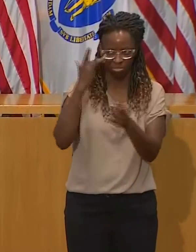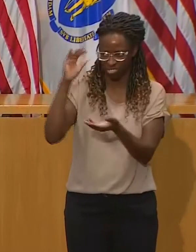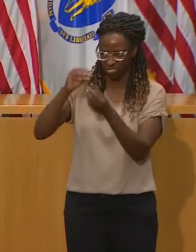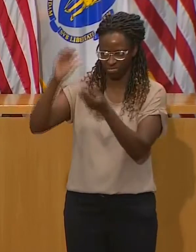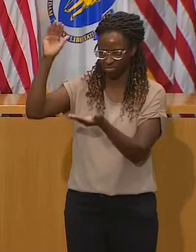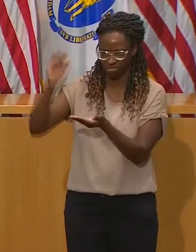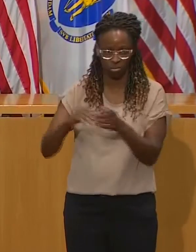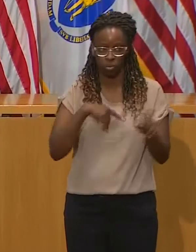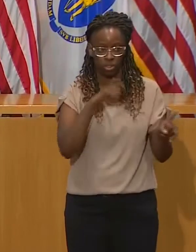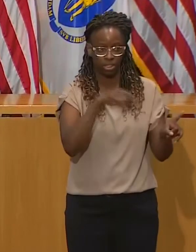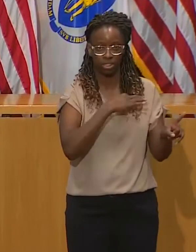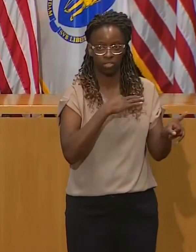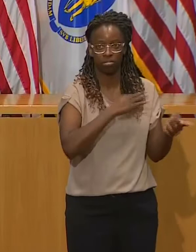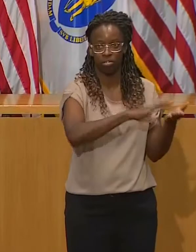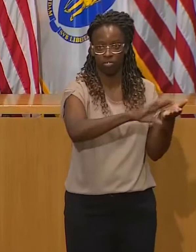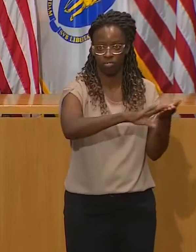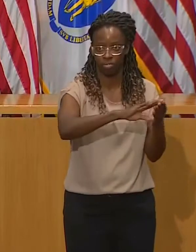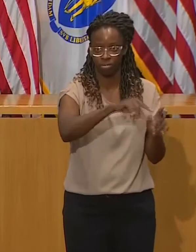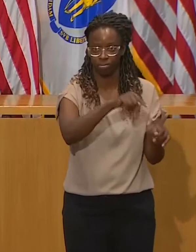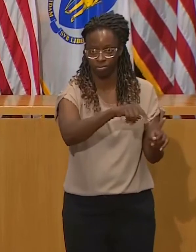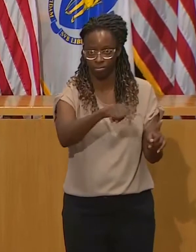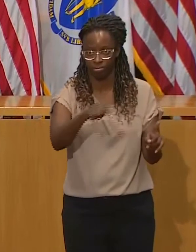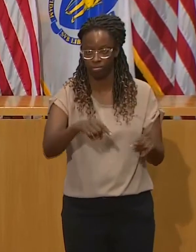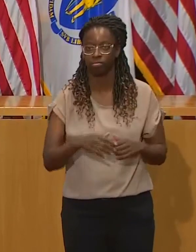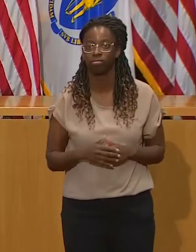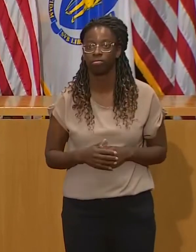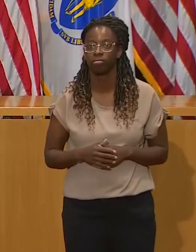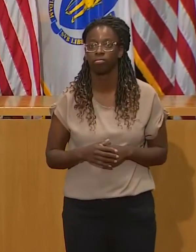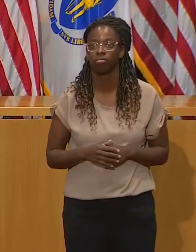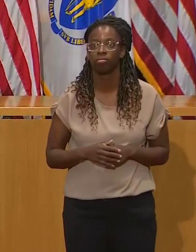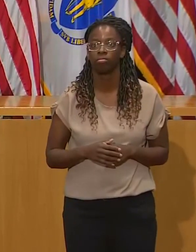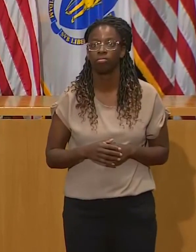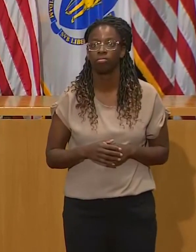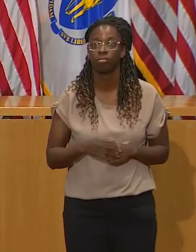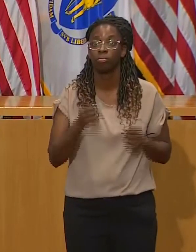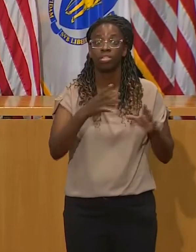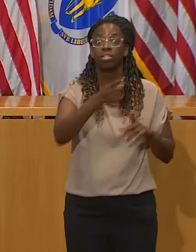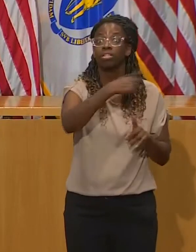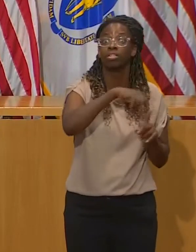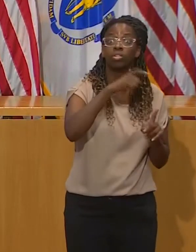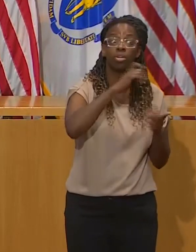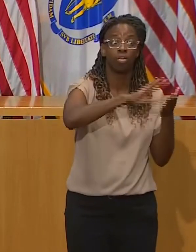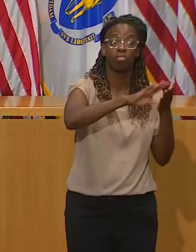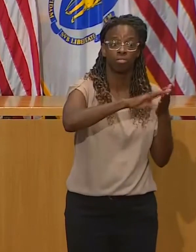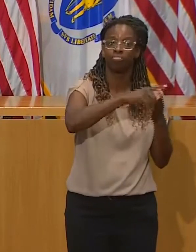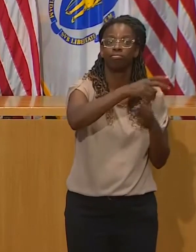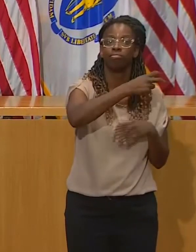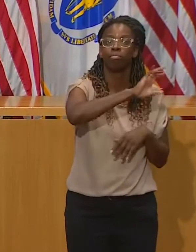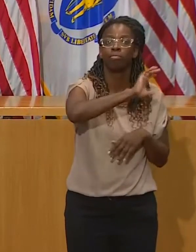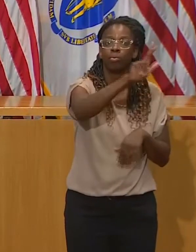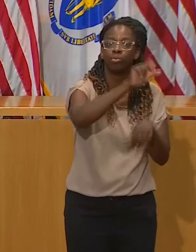tracing team be involved with higher ed, we started to flex back up, and so for the past I'm actually pulling out the data.